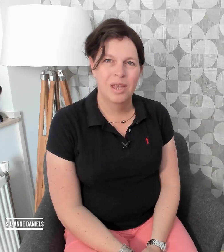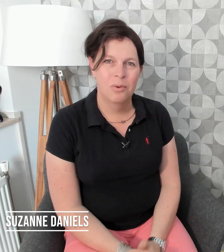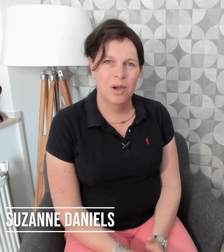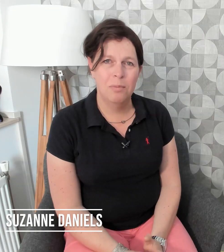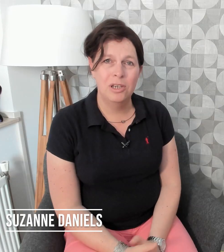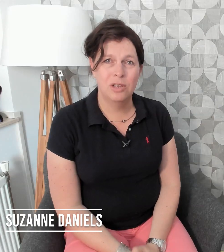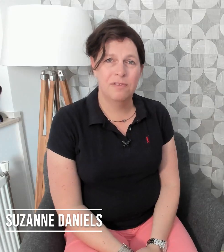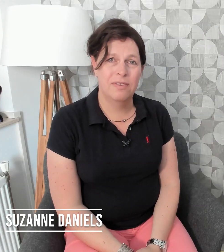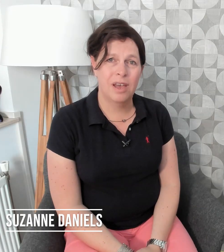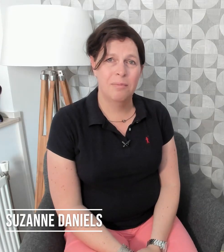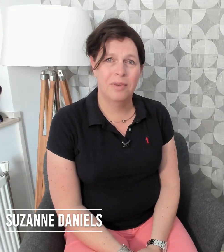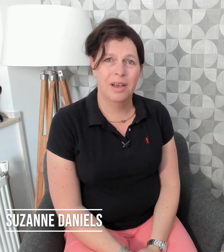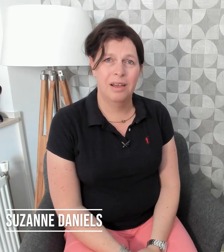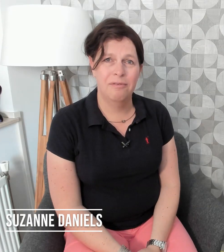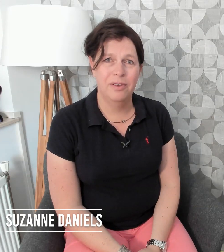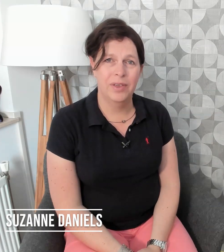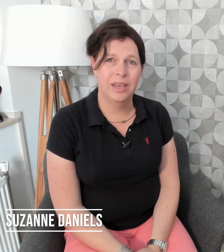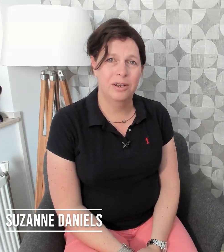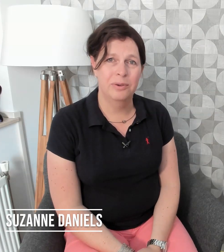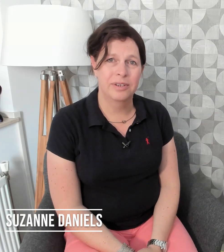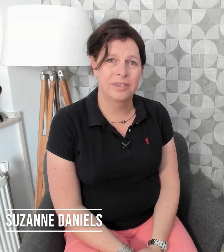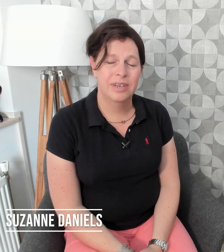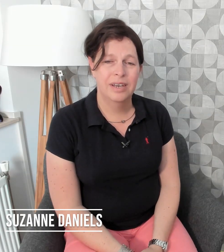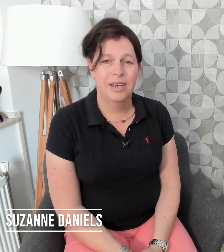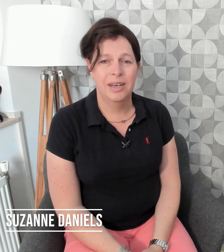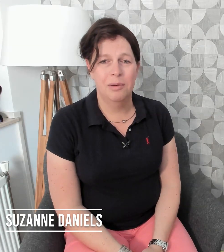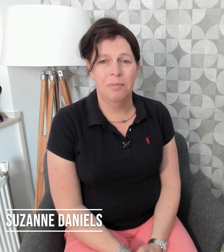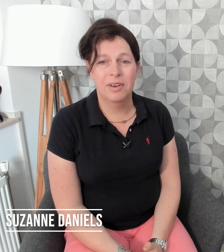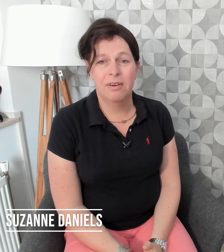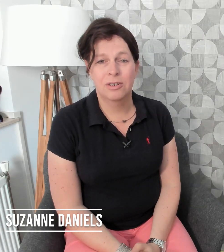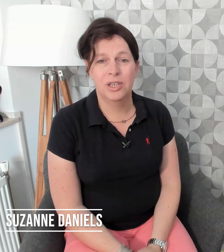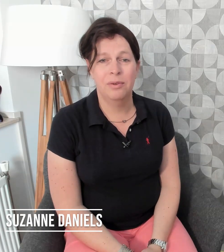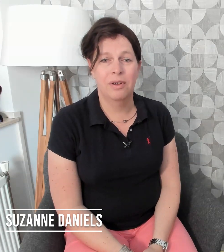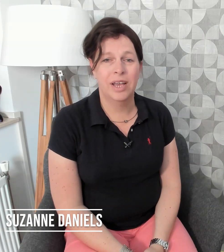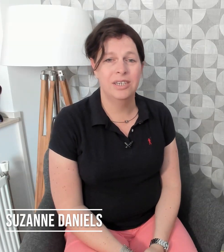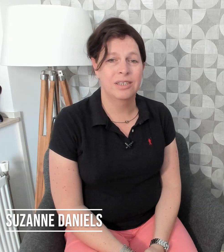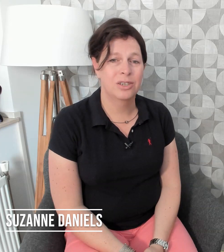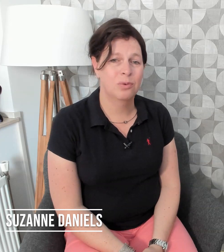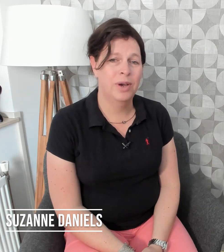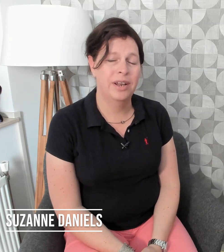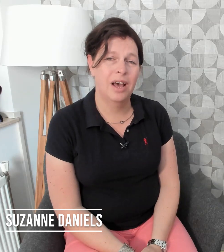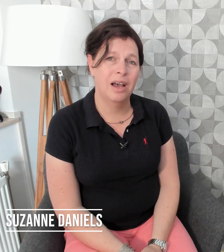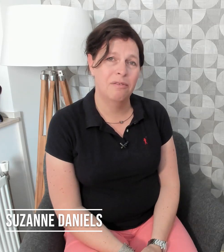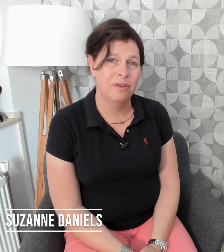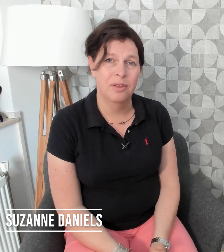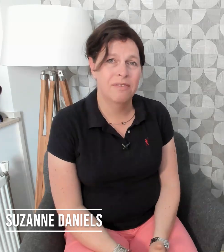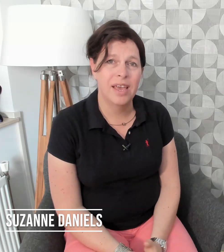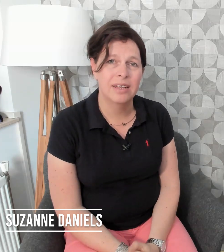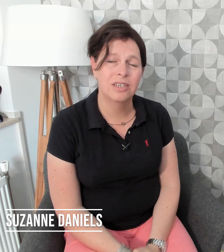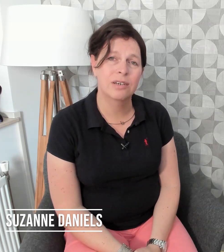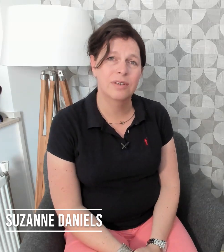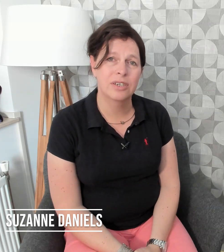Well, most of the time, I feel included. But there are still occasions when I feel not taken seriously,